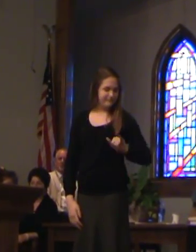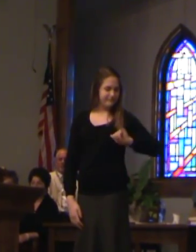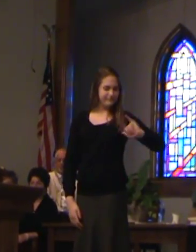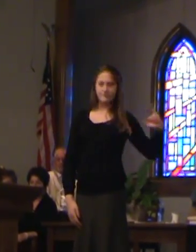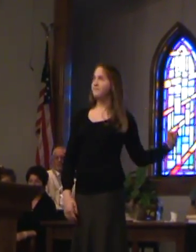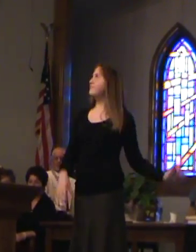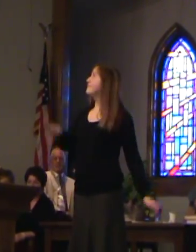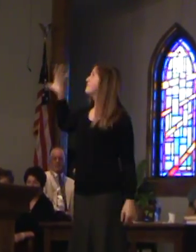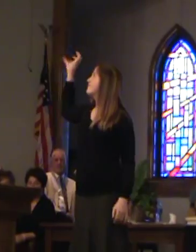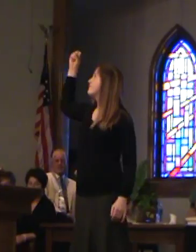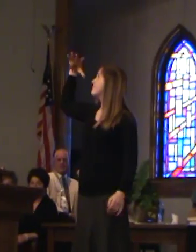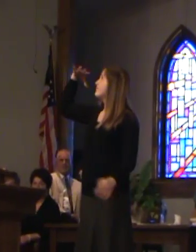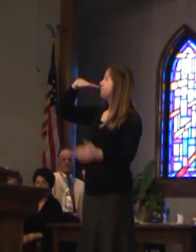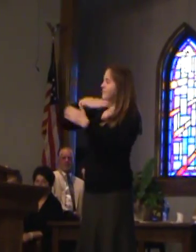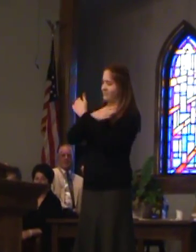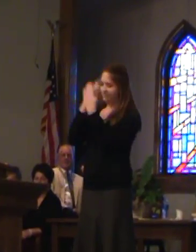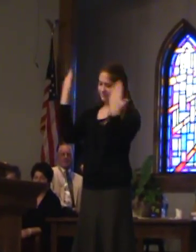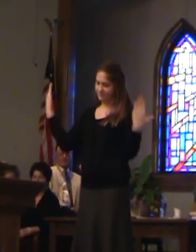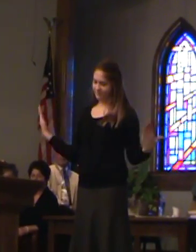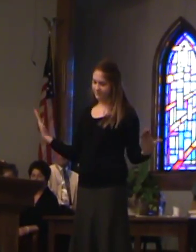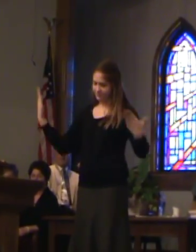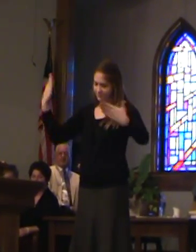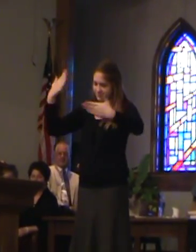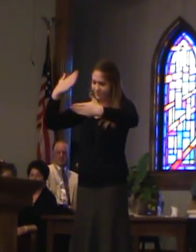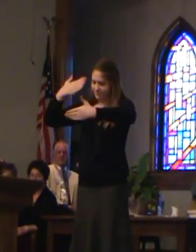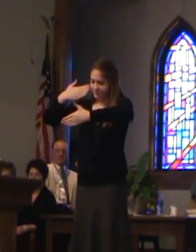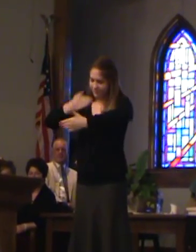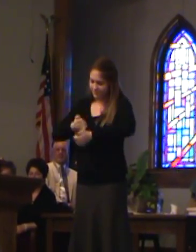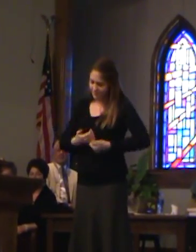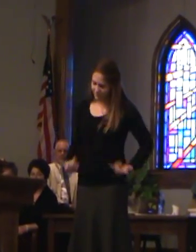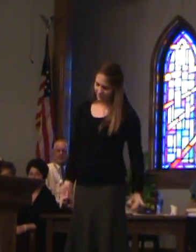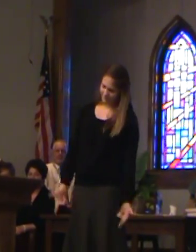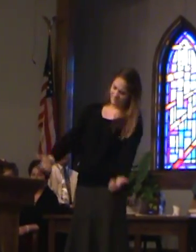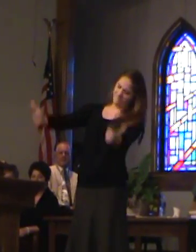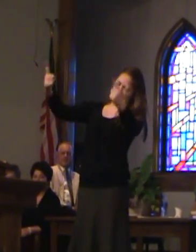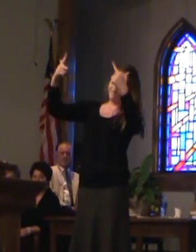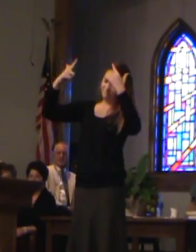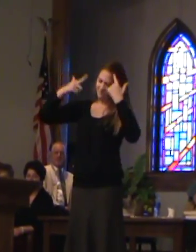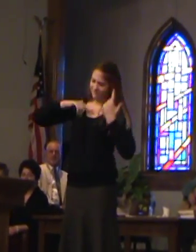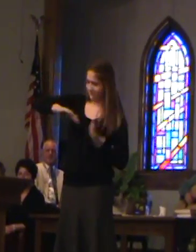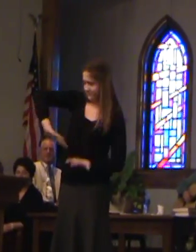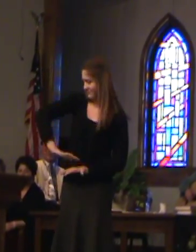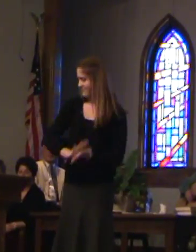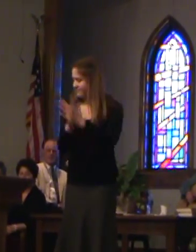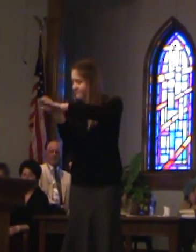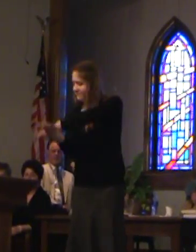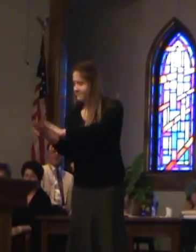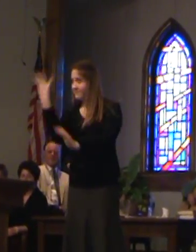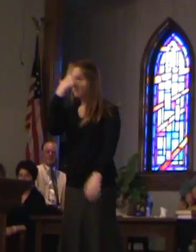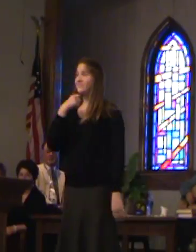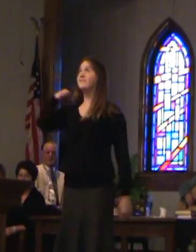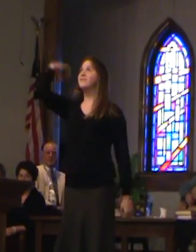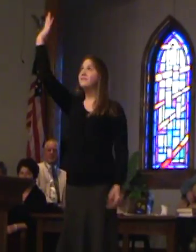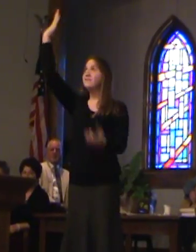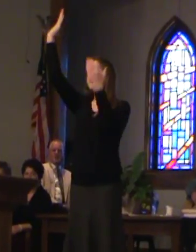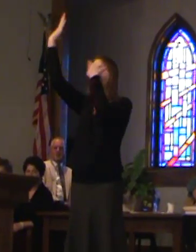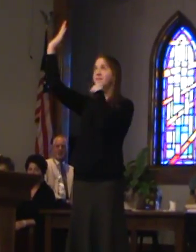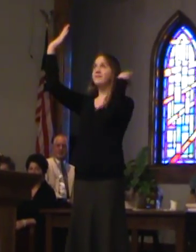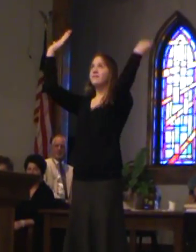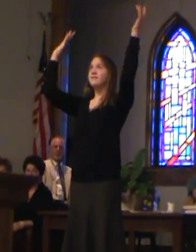Like sunlight burning me at night Making my life something so beautiful, beautiful